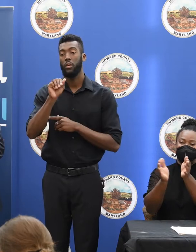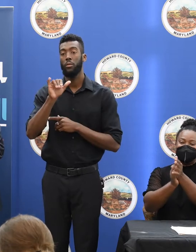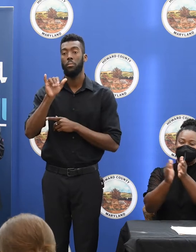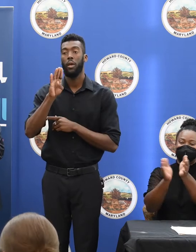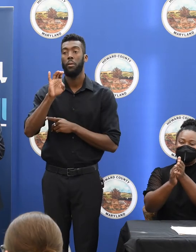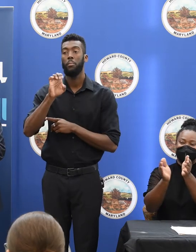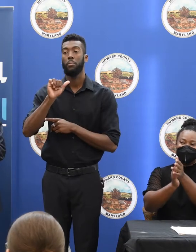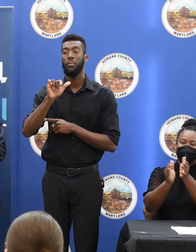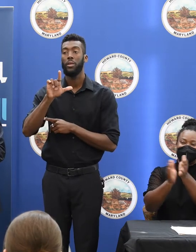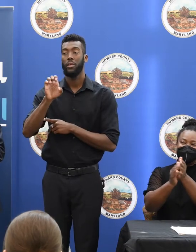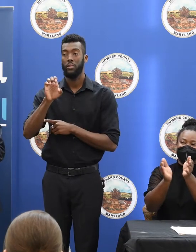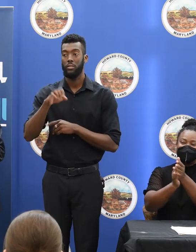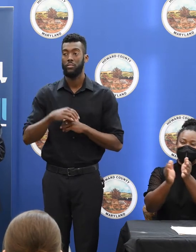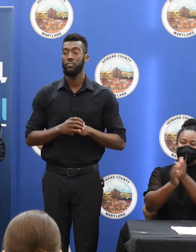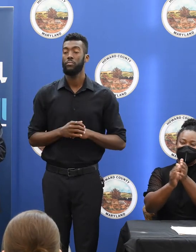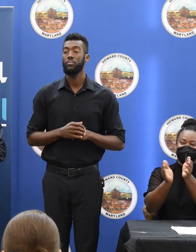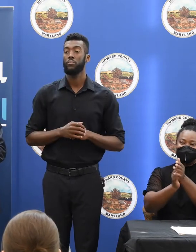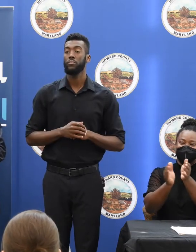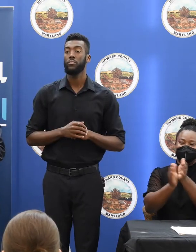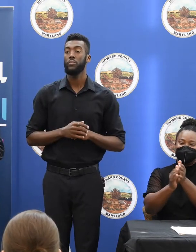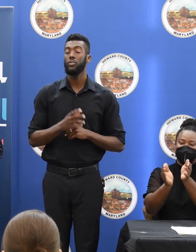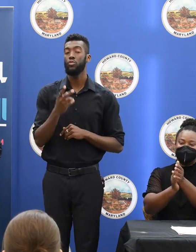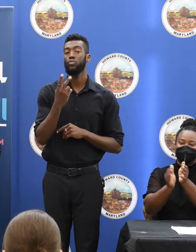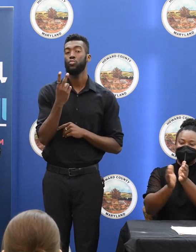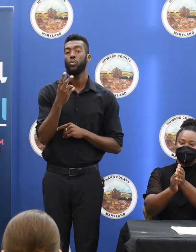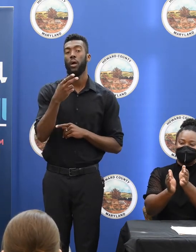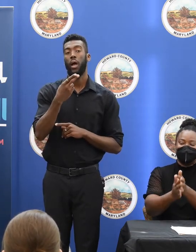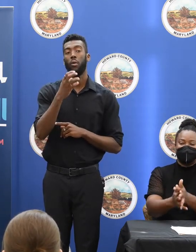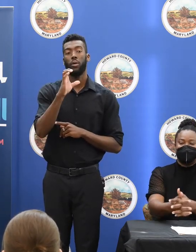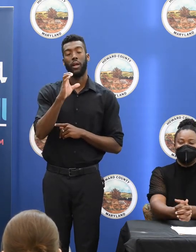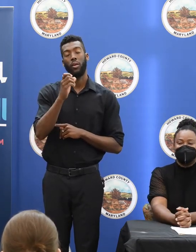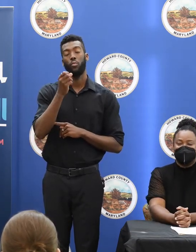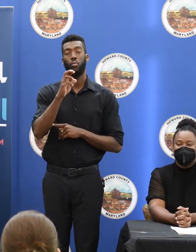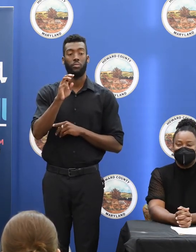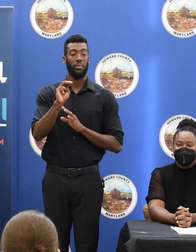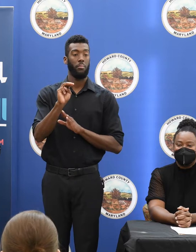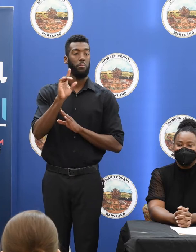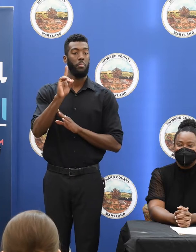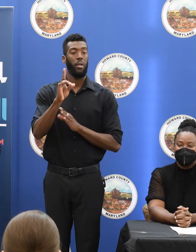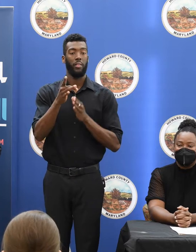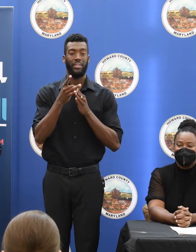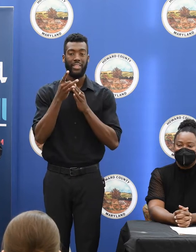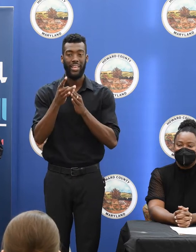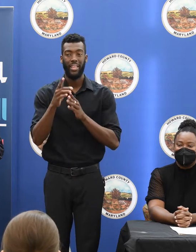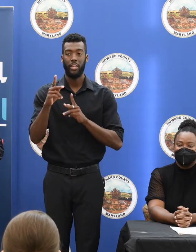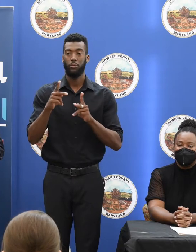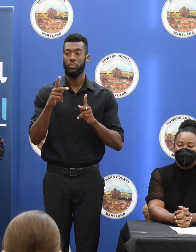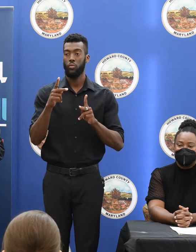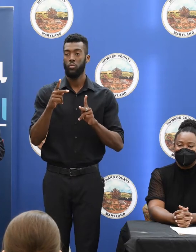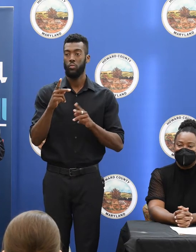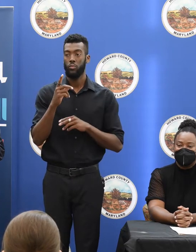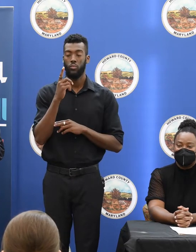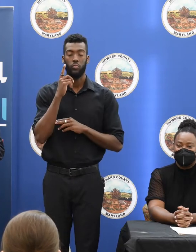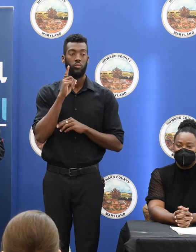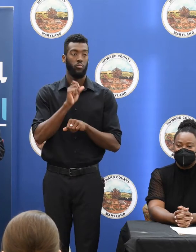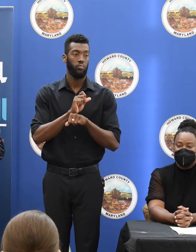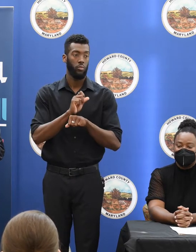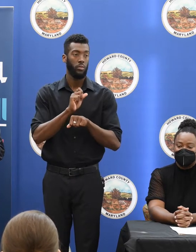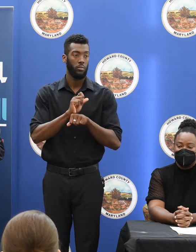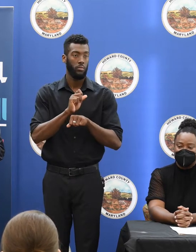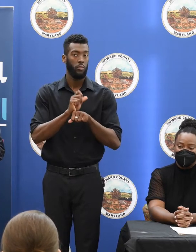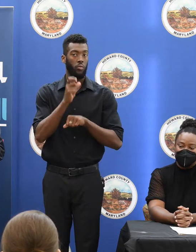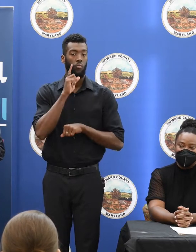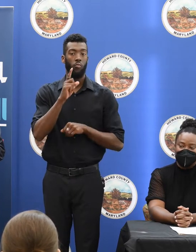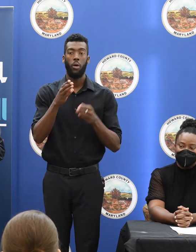of Howard County, or should I say Maryland's leading people, working work happening on